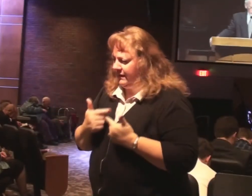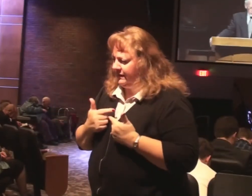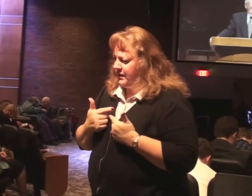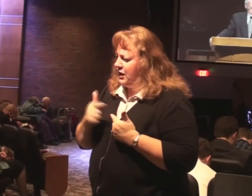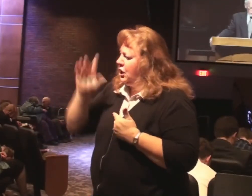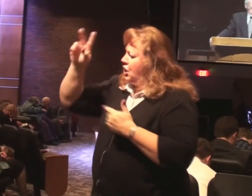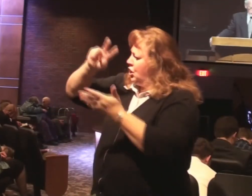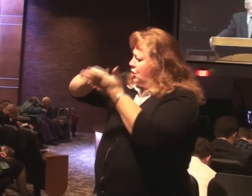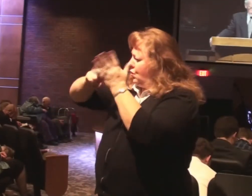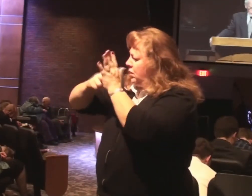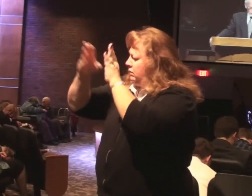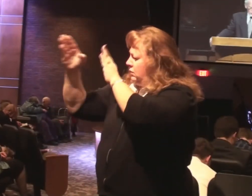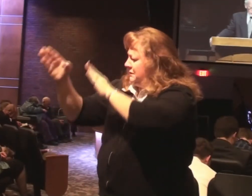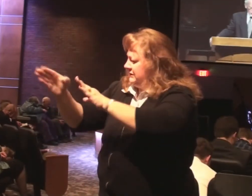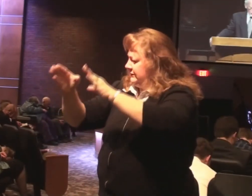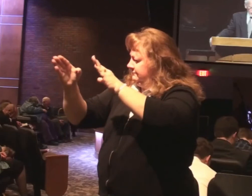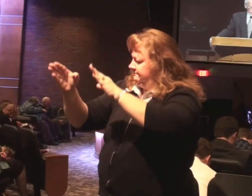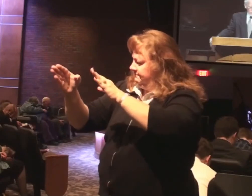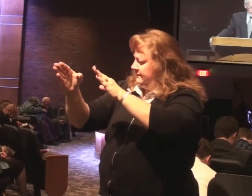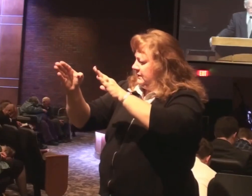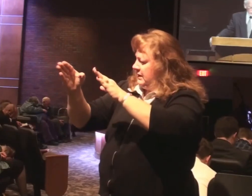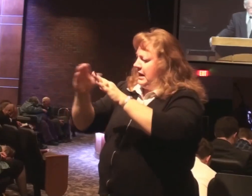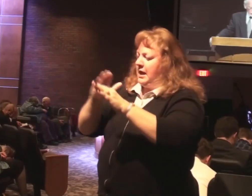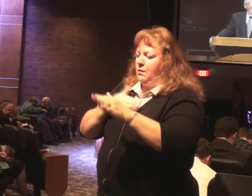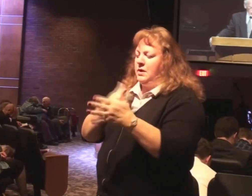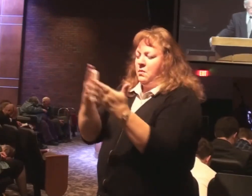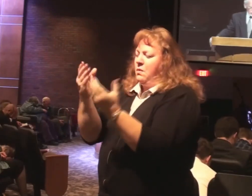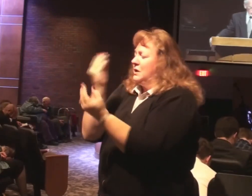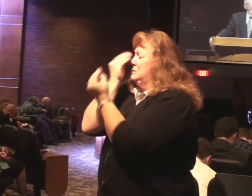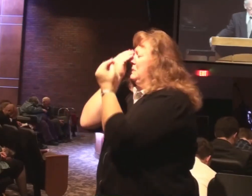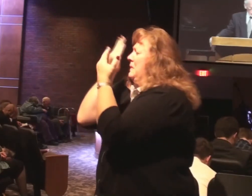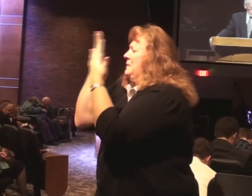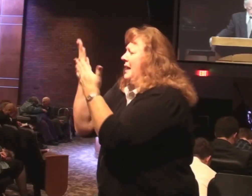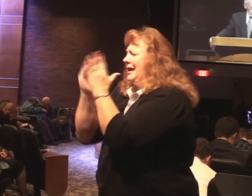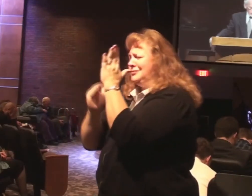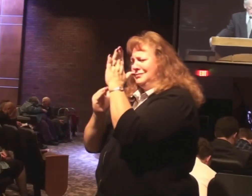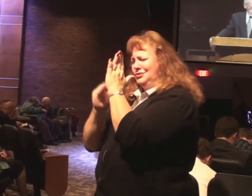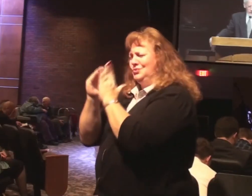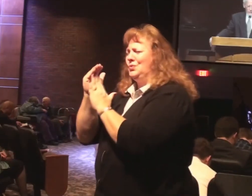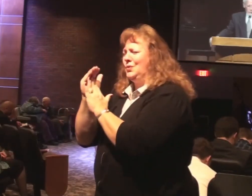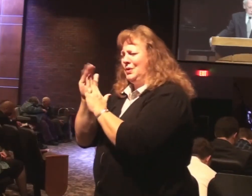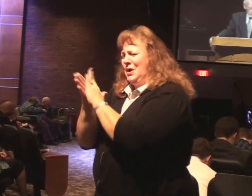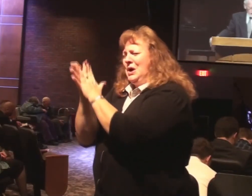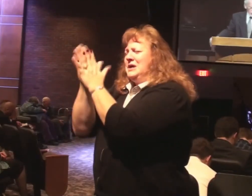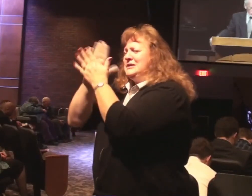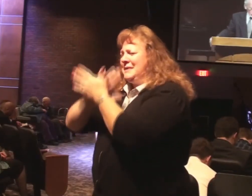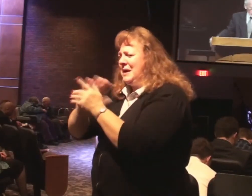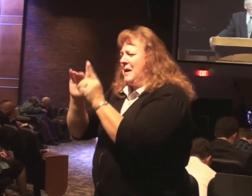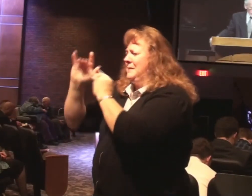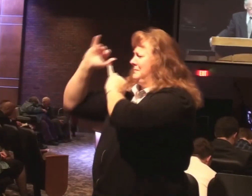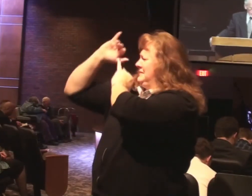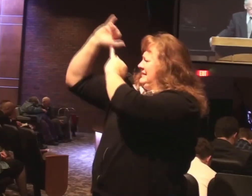purposes. And our desire is to grow and mature. Become more like you and our character.